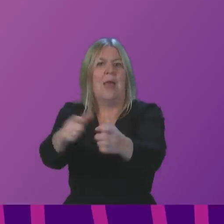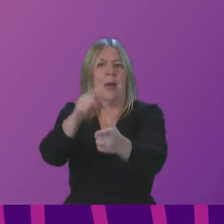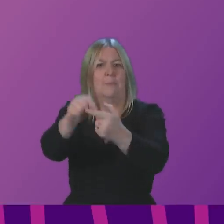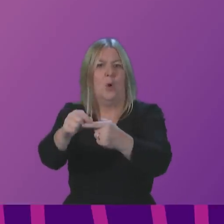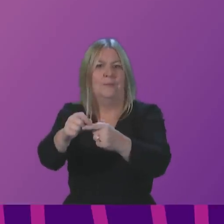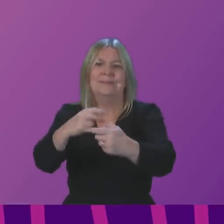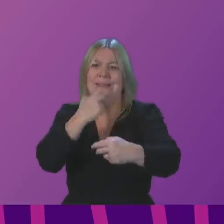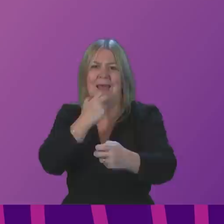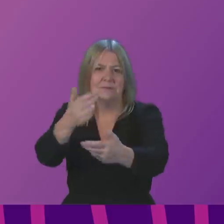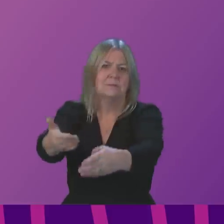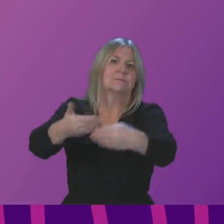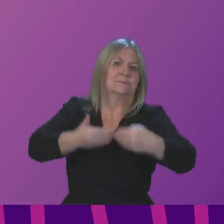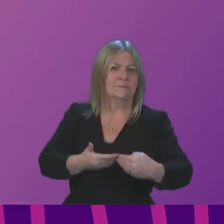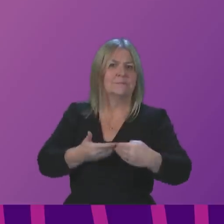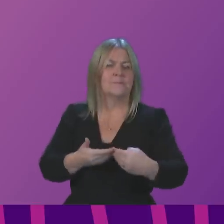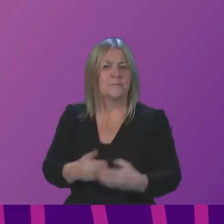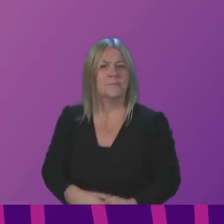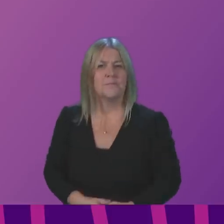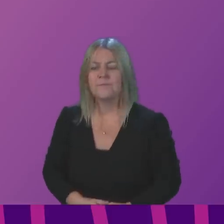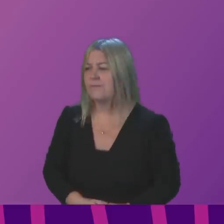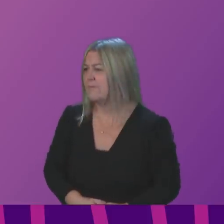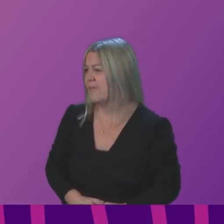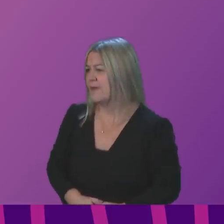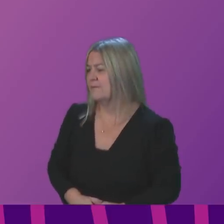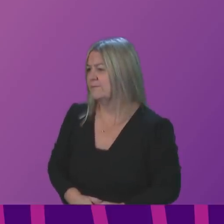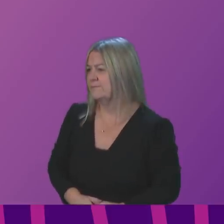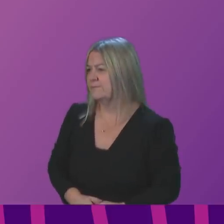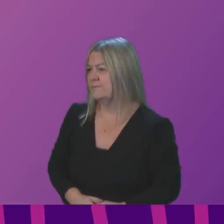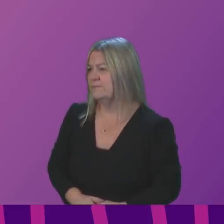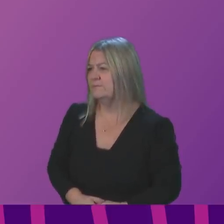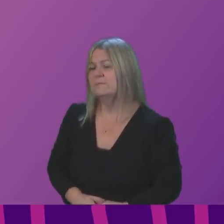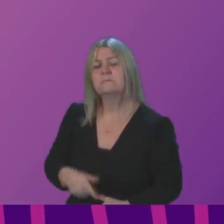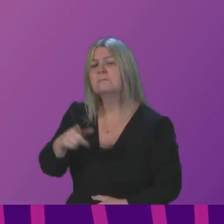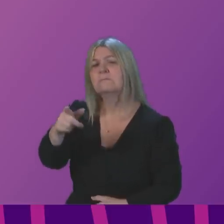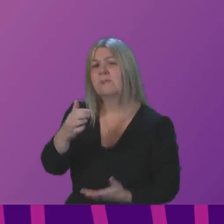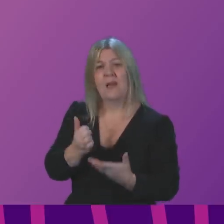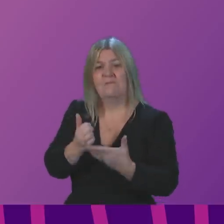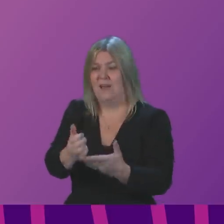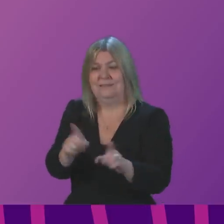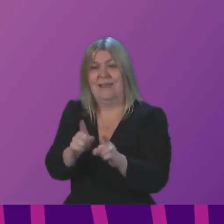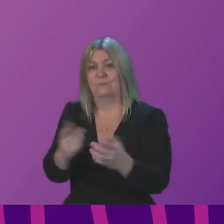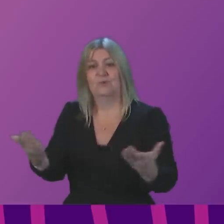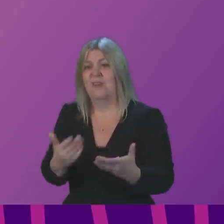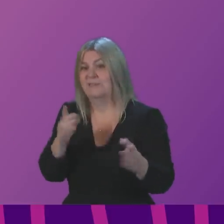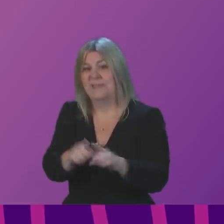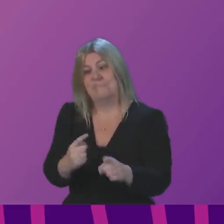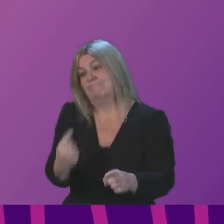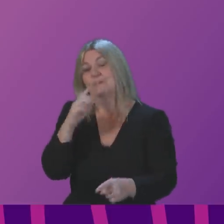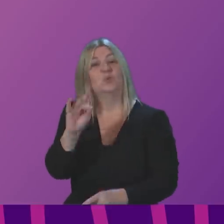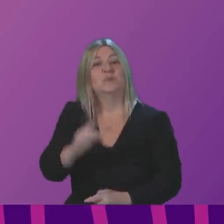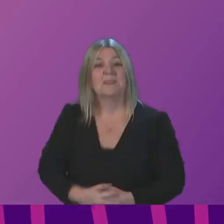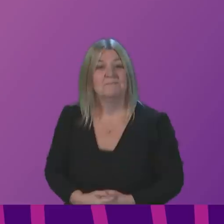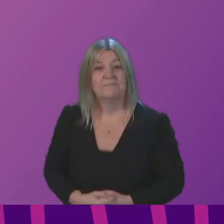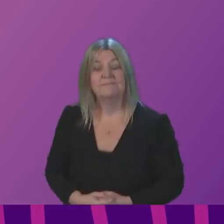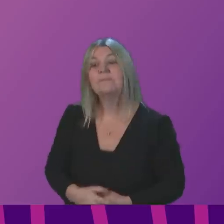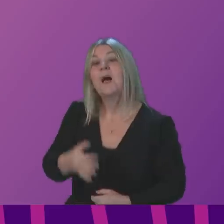The advice we gave is the advice. It's the advice I give again today. And a very small number of